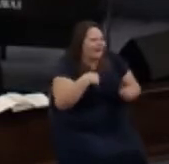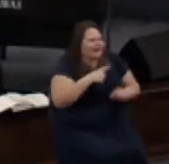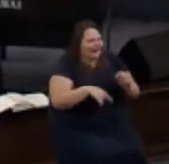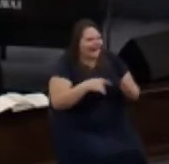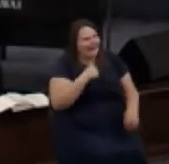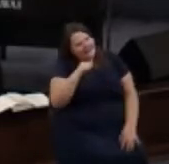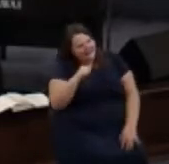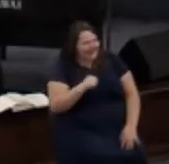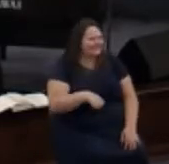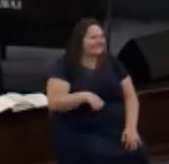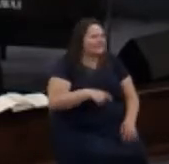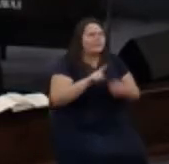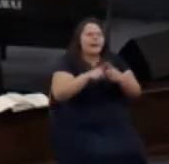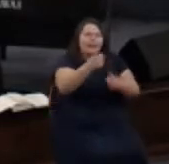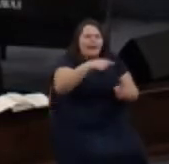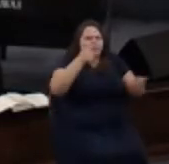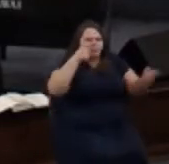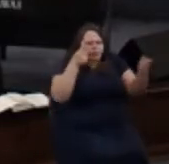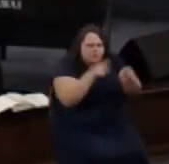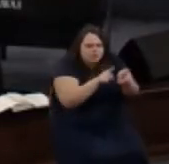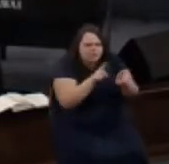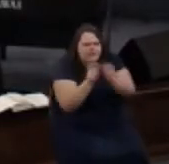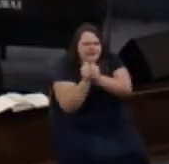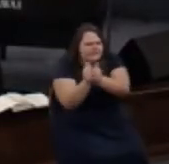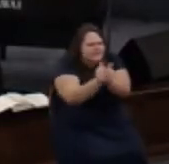they were in agreement they were together